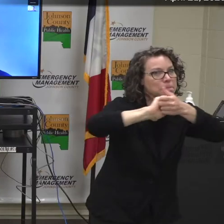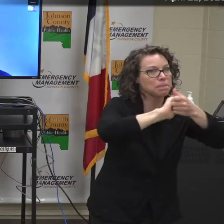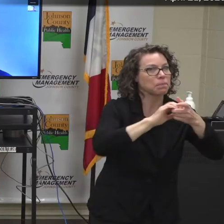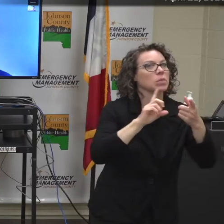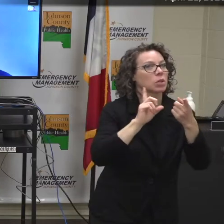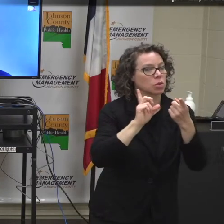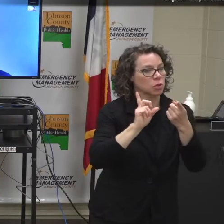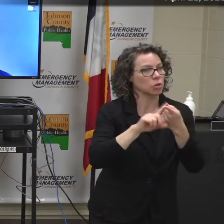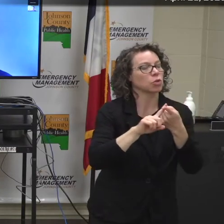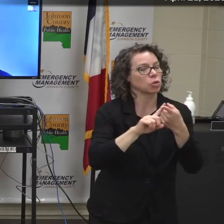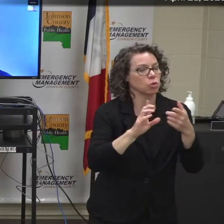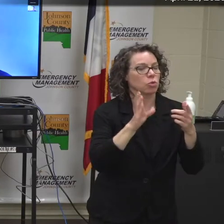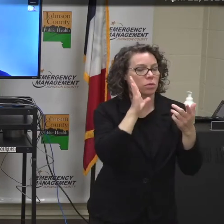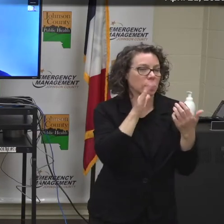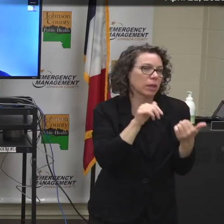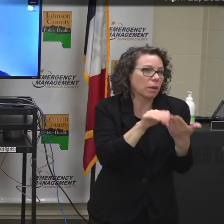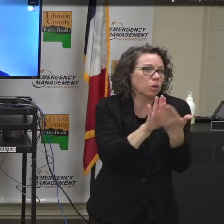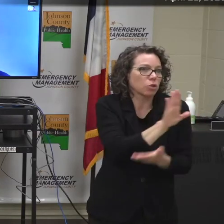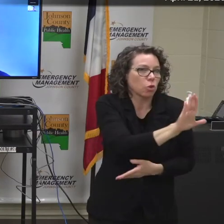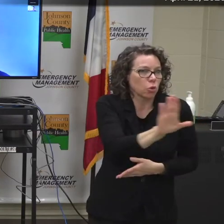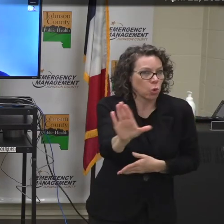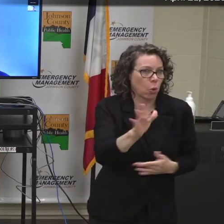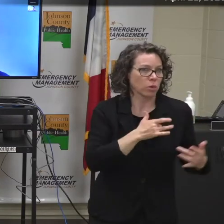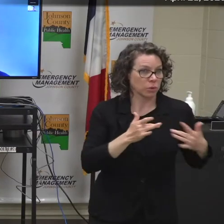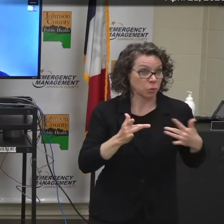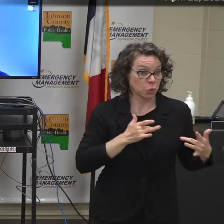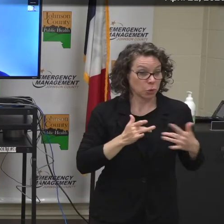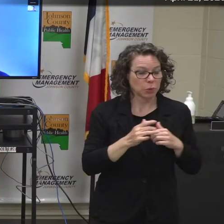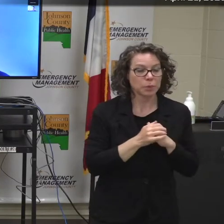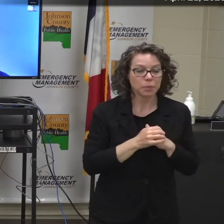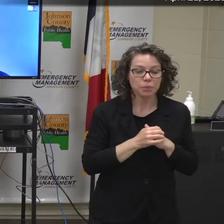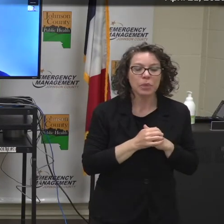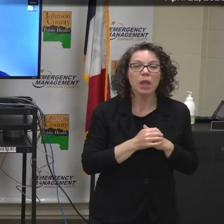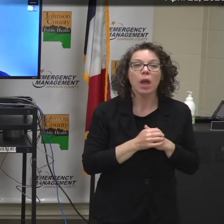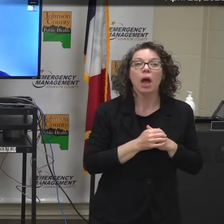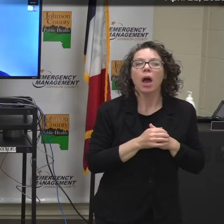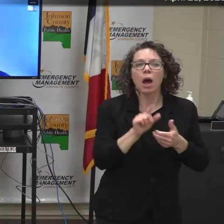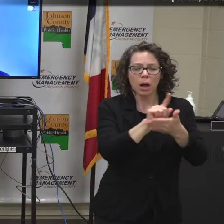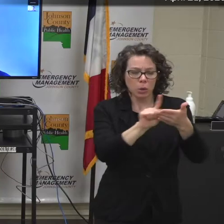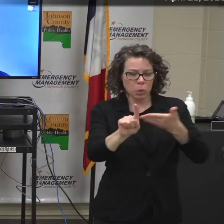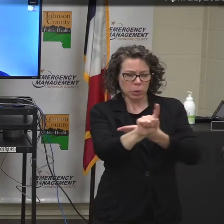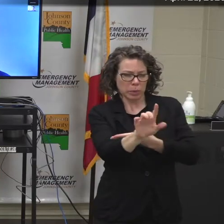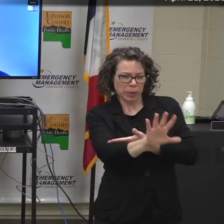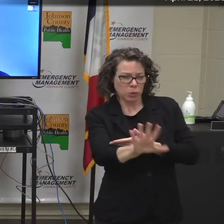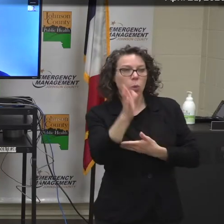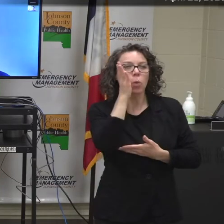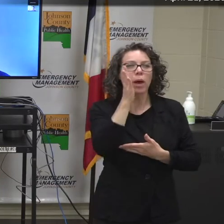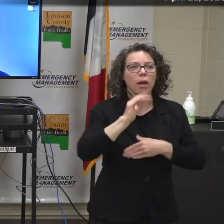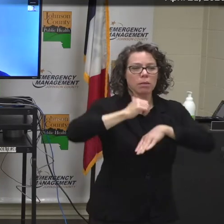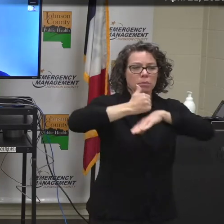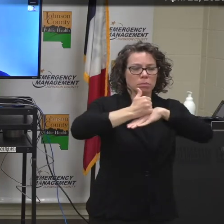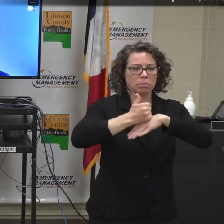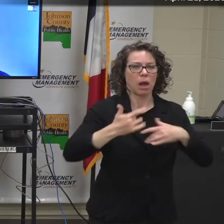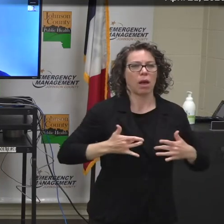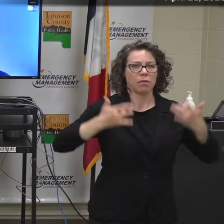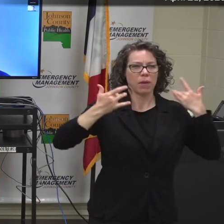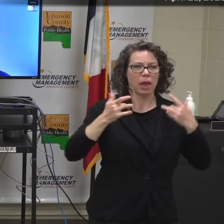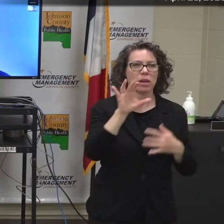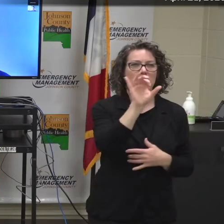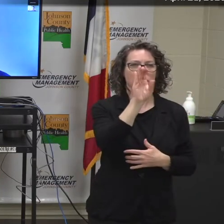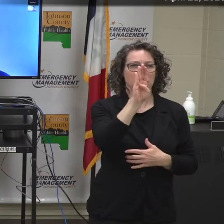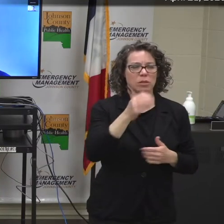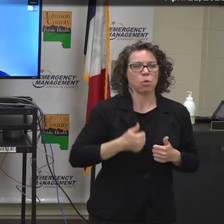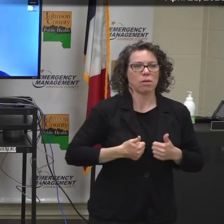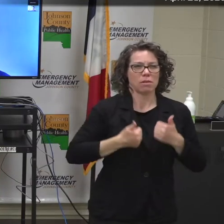So in a week or so, there will be a Facebook Live event that will be hosted by the Congolese